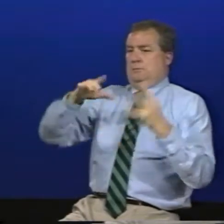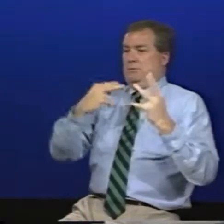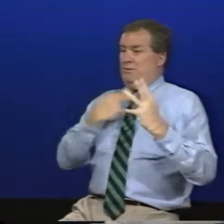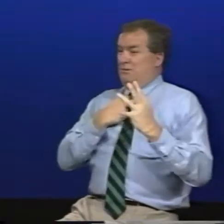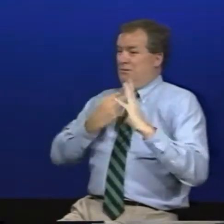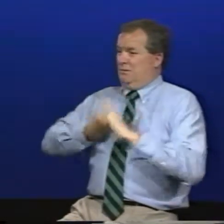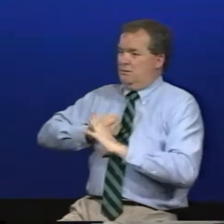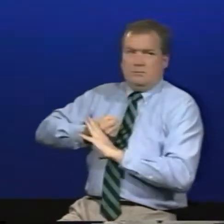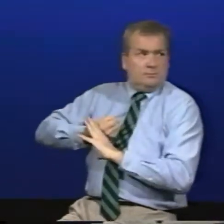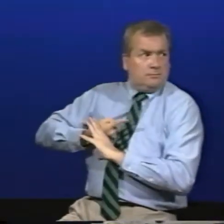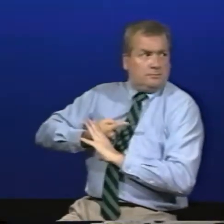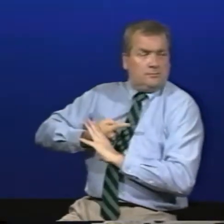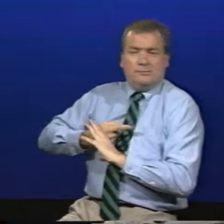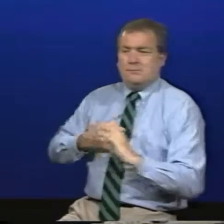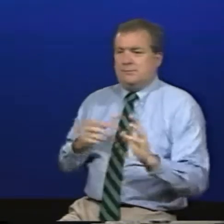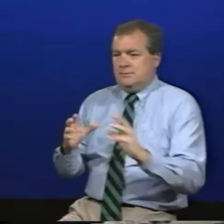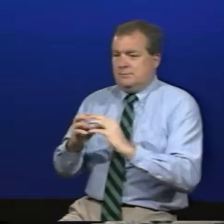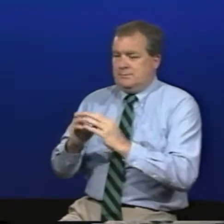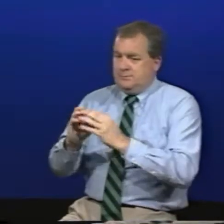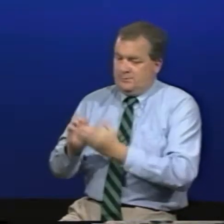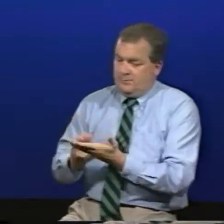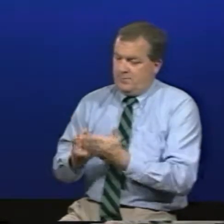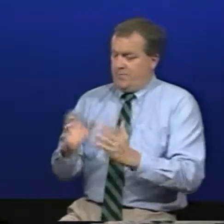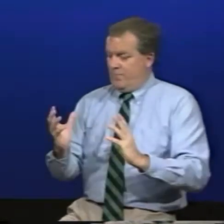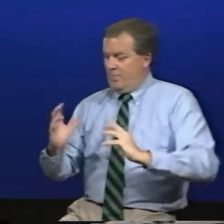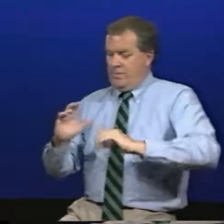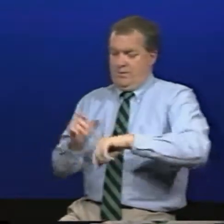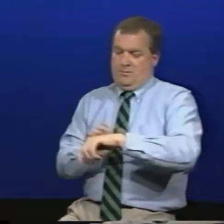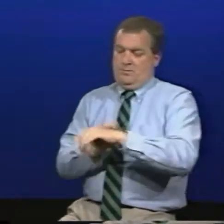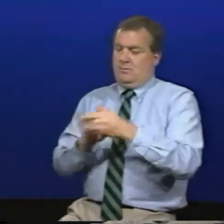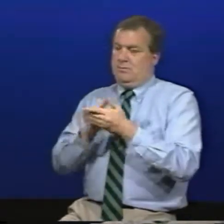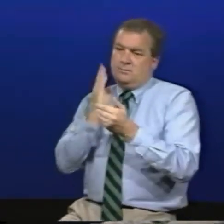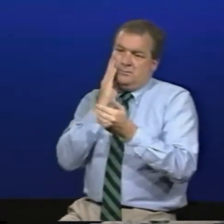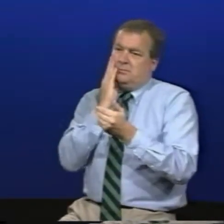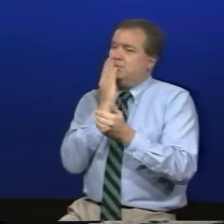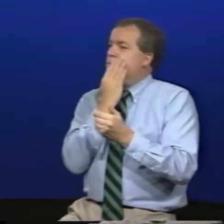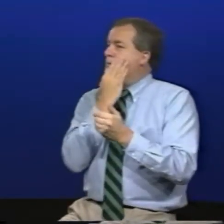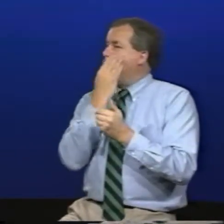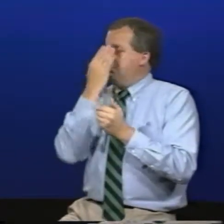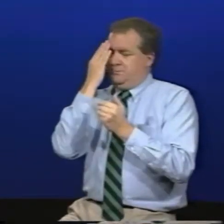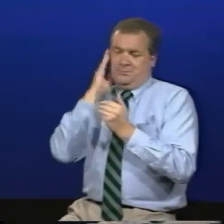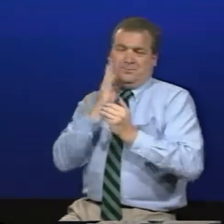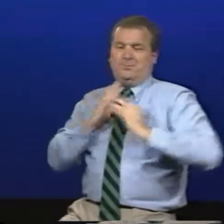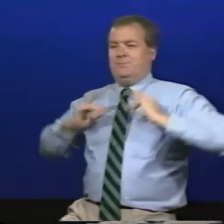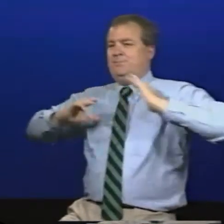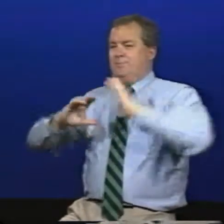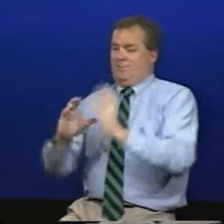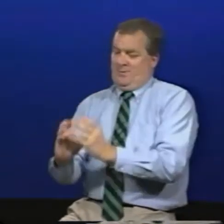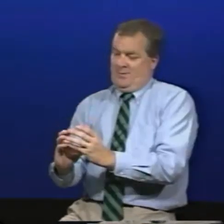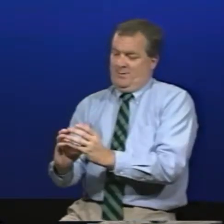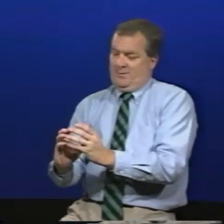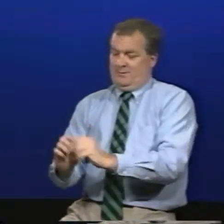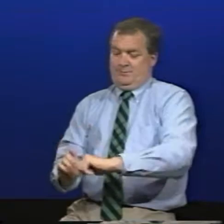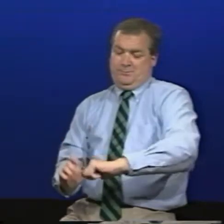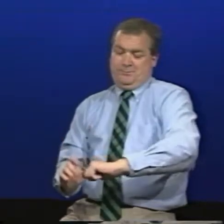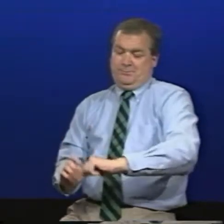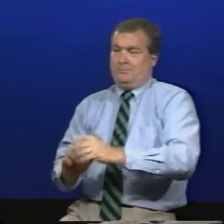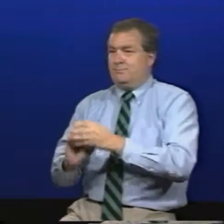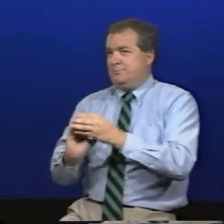sideline because if the ball gets trapped inside then what you can do is shoot it to this person who's waiting outside and normally they'll have